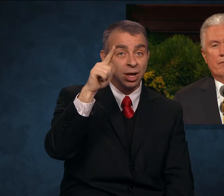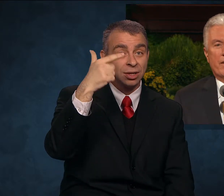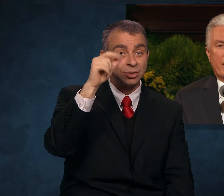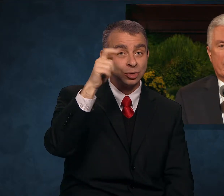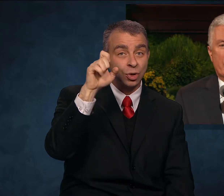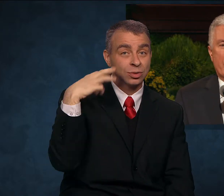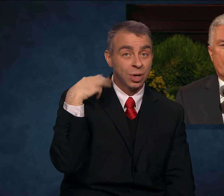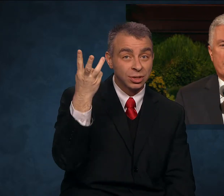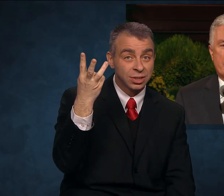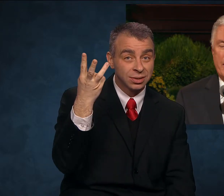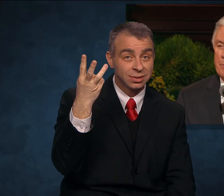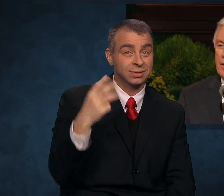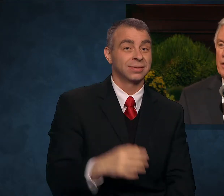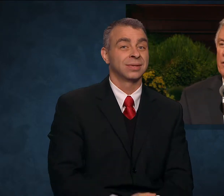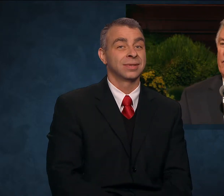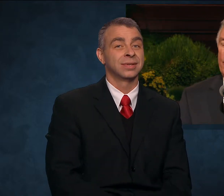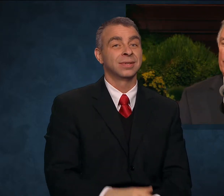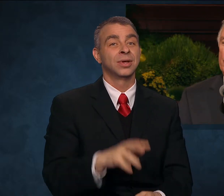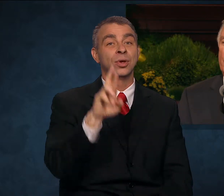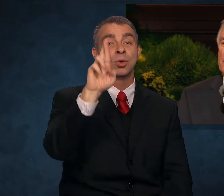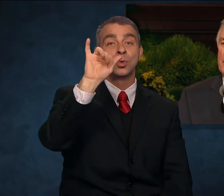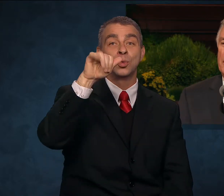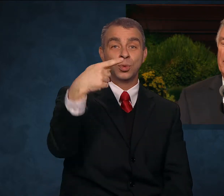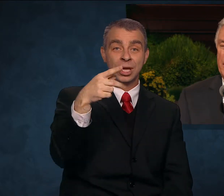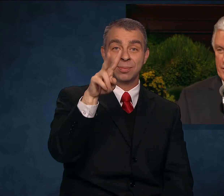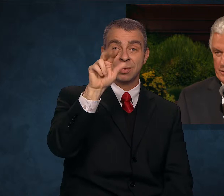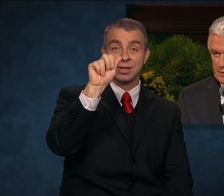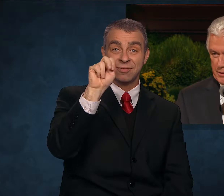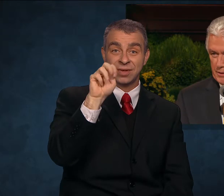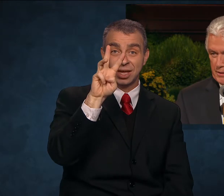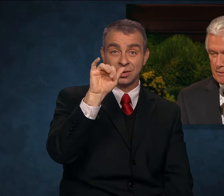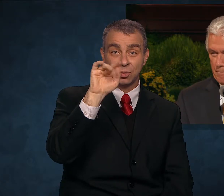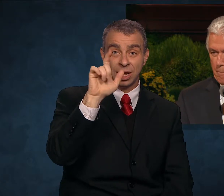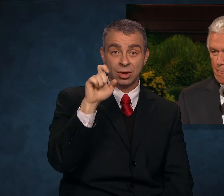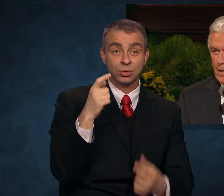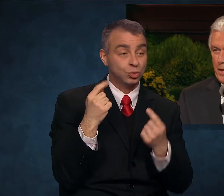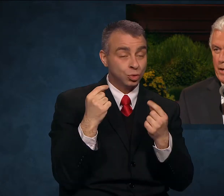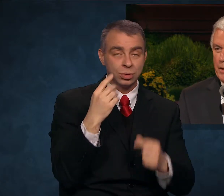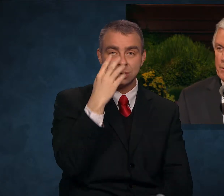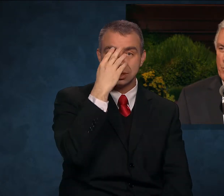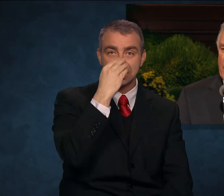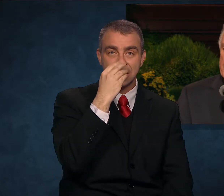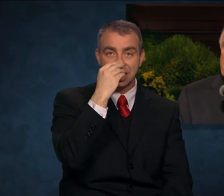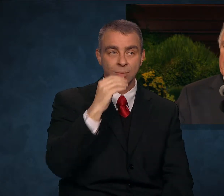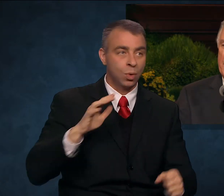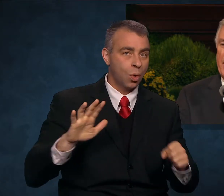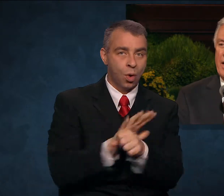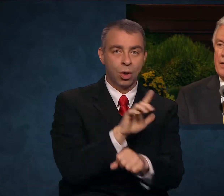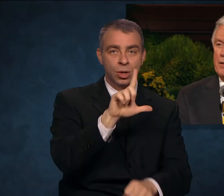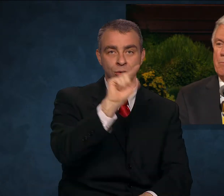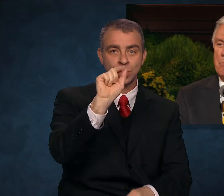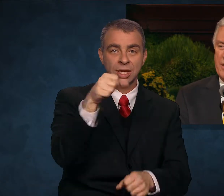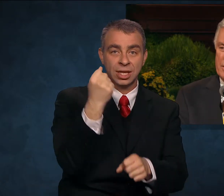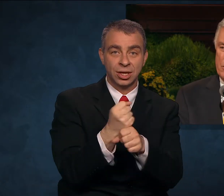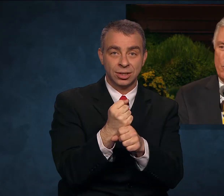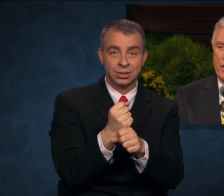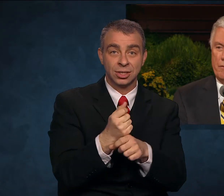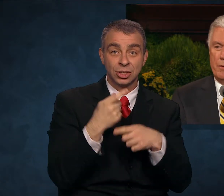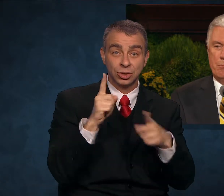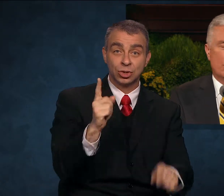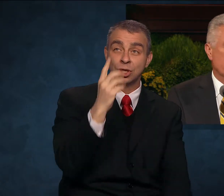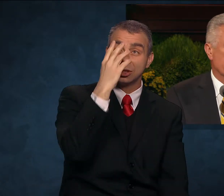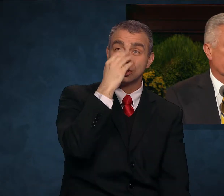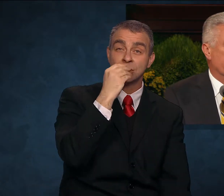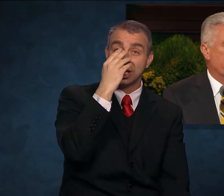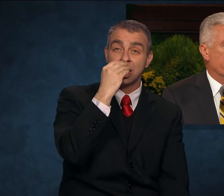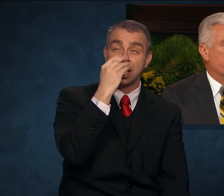Rip Van Winkel had been sleeping for 20 years, and in the process he had missed one